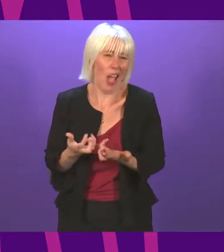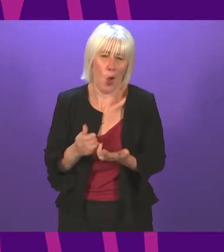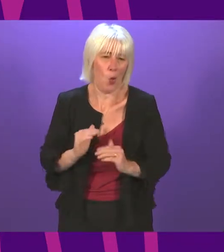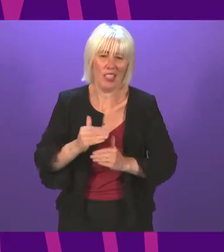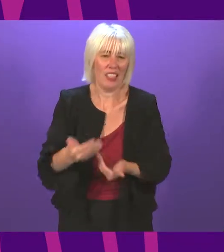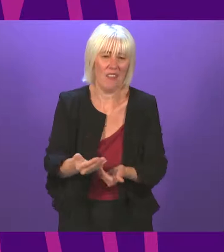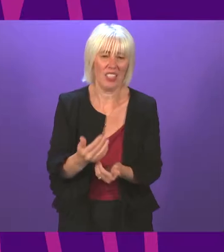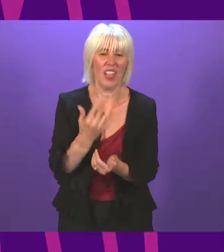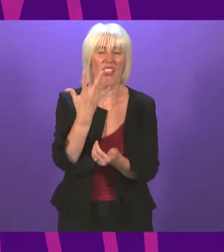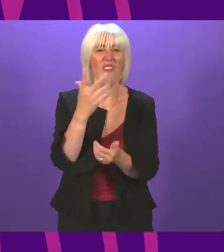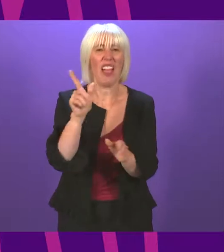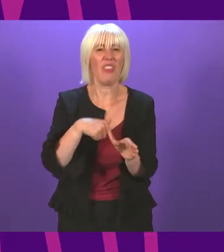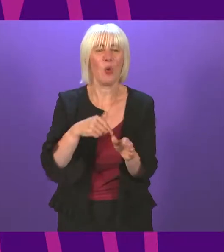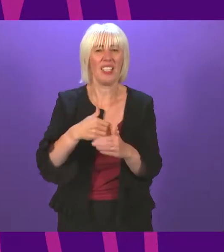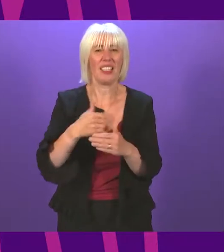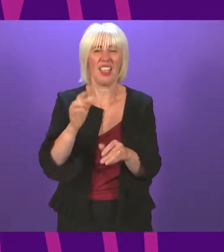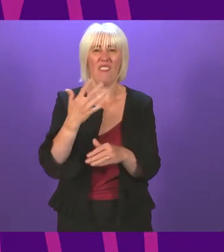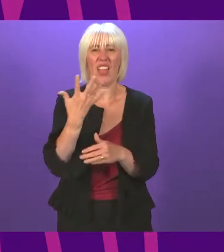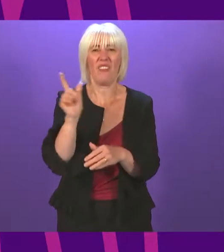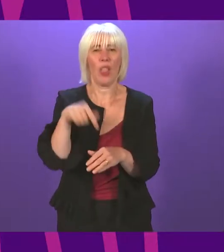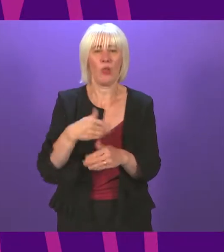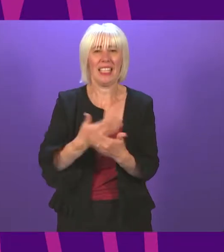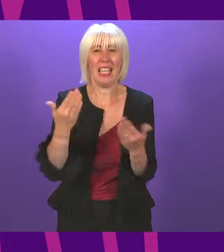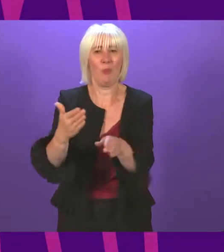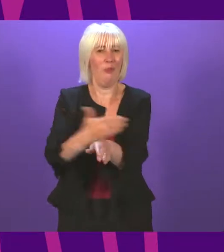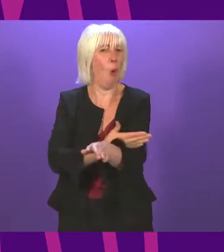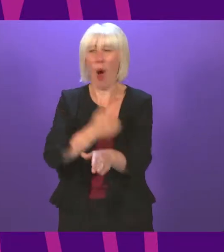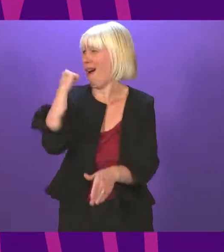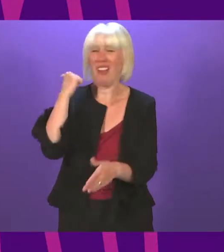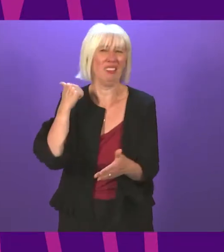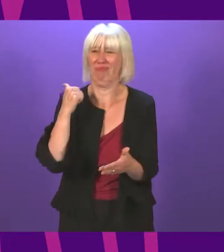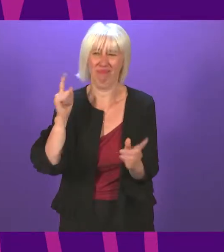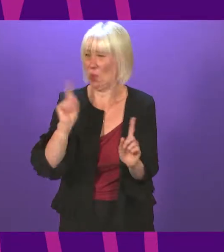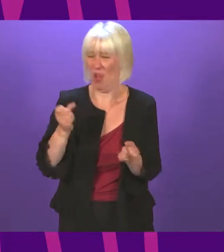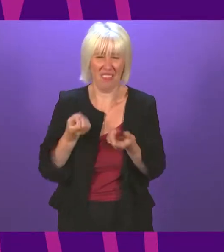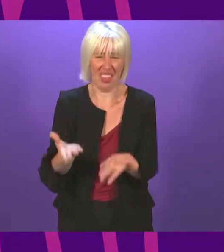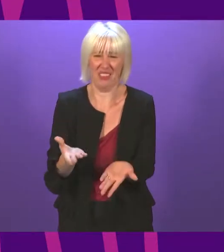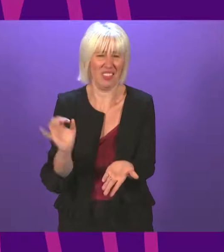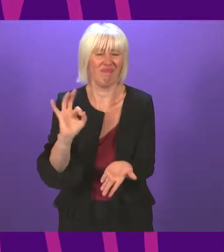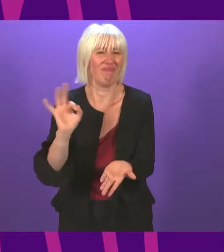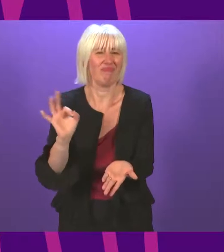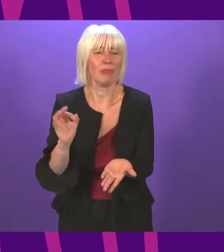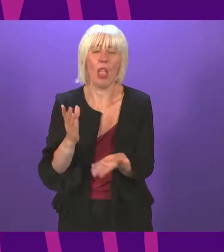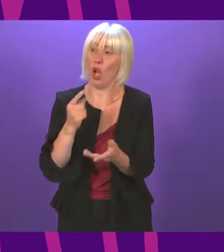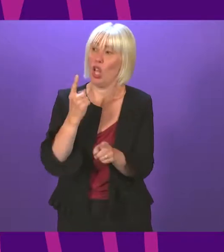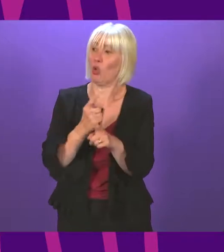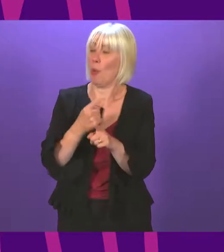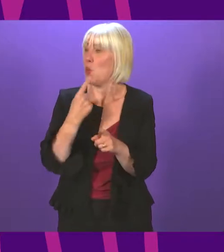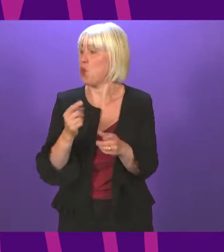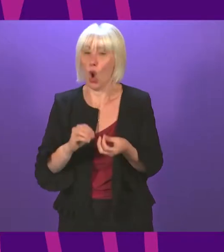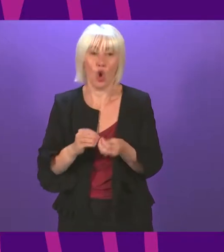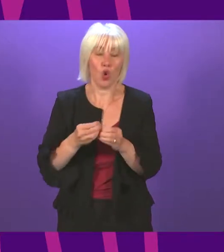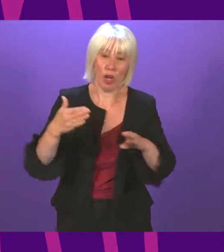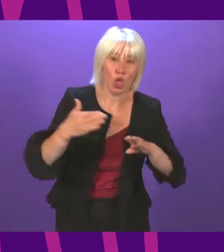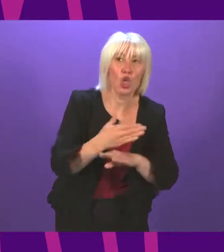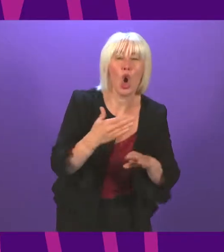previous 5,000 days, this government has been in power. The S&P motion today talks about creating jobs and delivering a